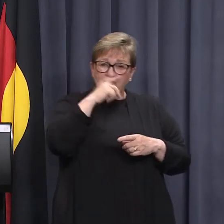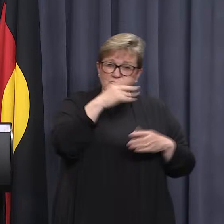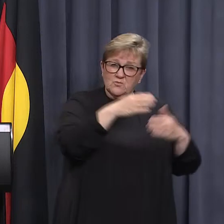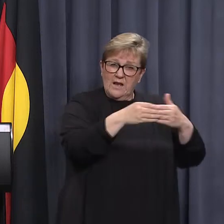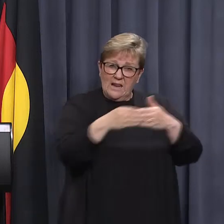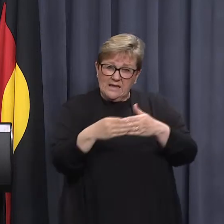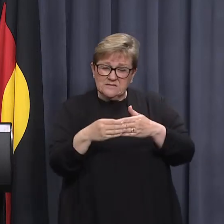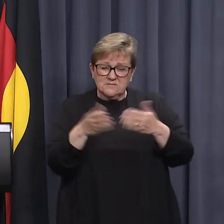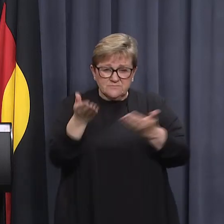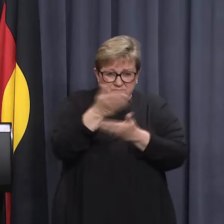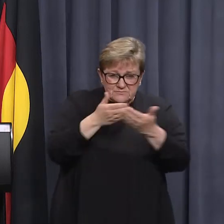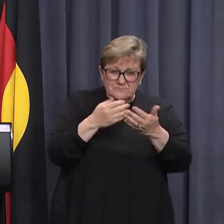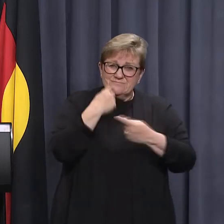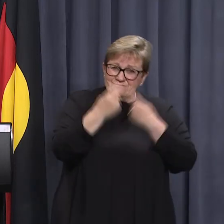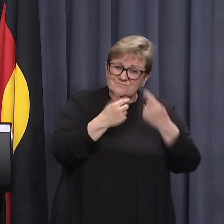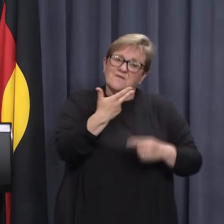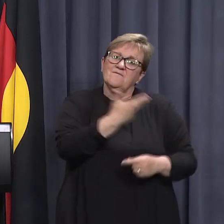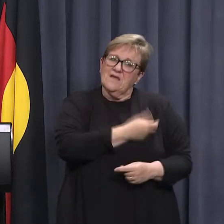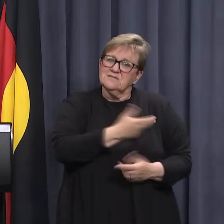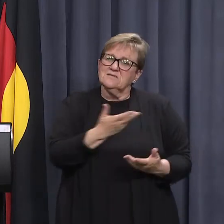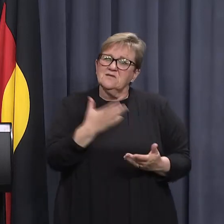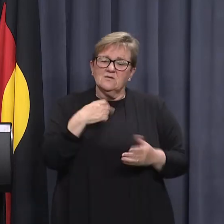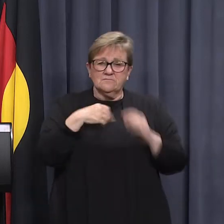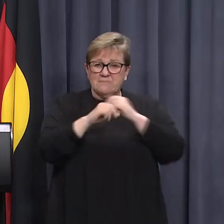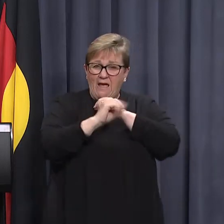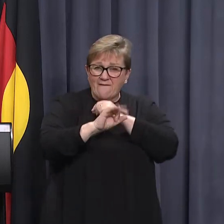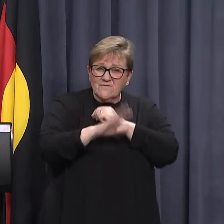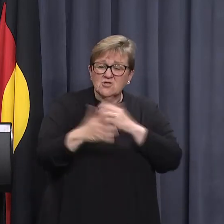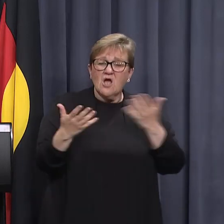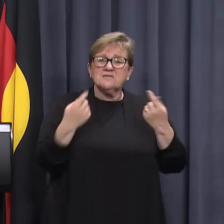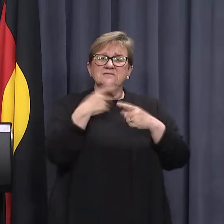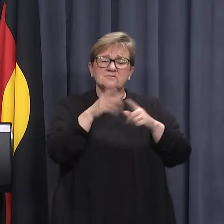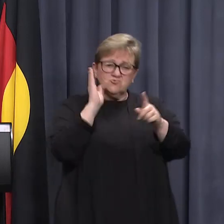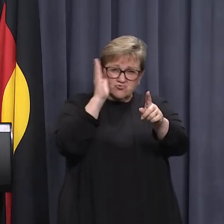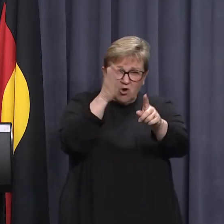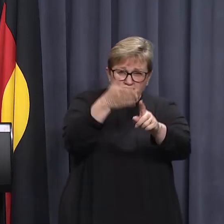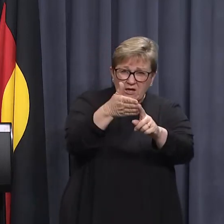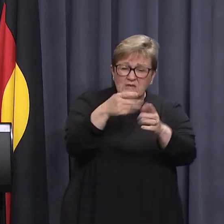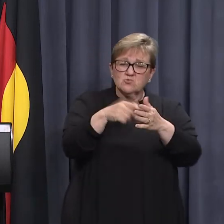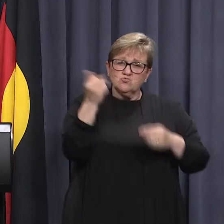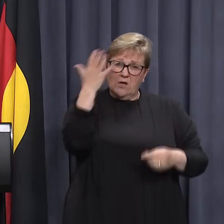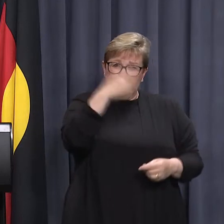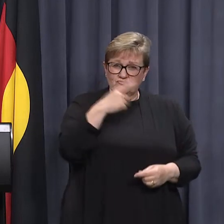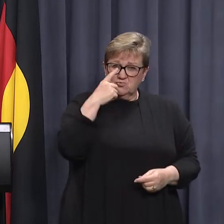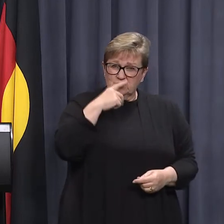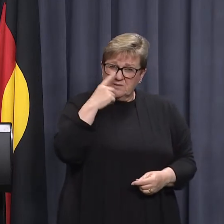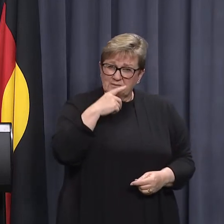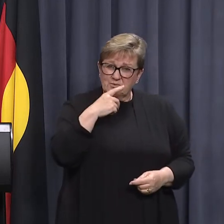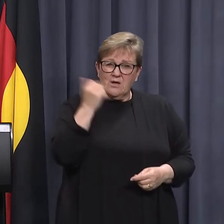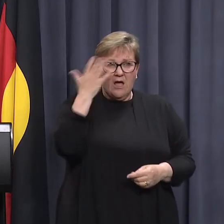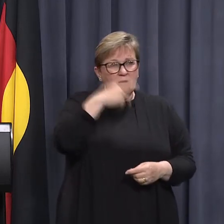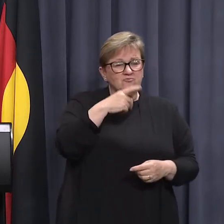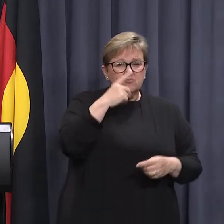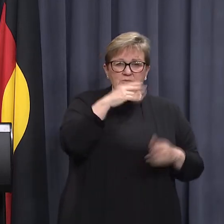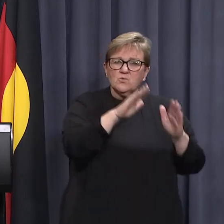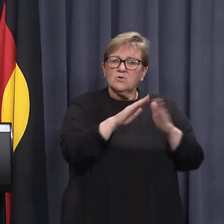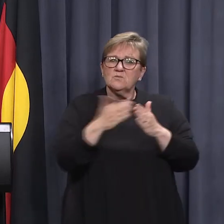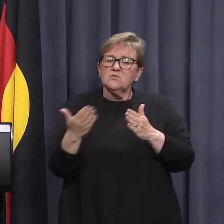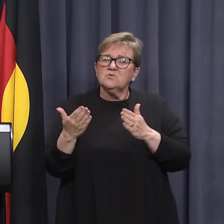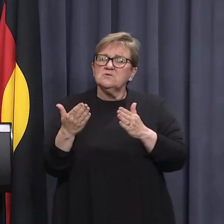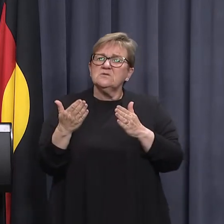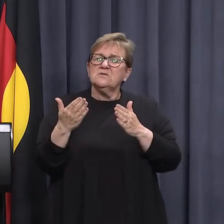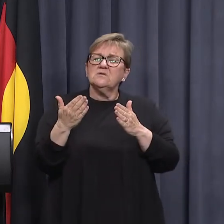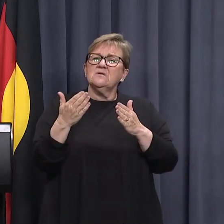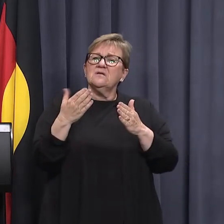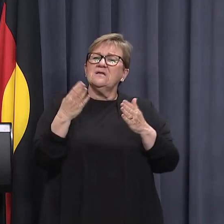trying to get people vaccinated. We've had advertising campaigns directed towards Aboriginal people and Aboriginal communities. We've had